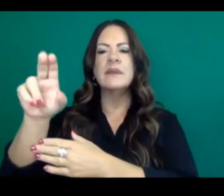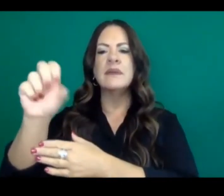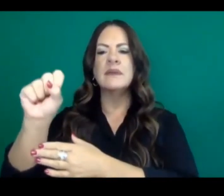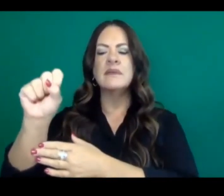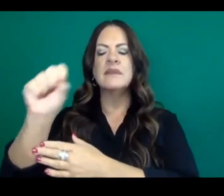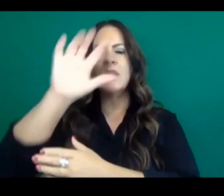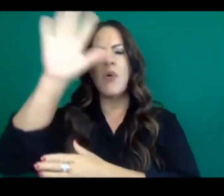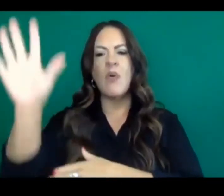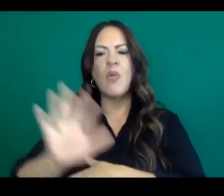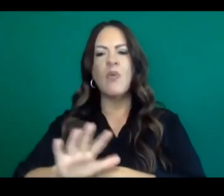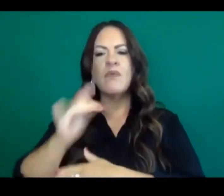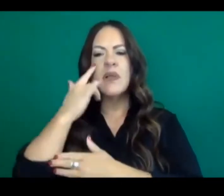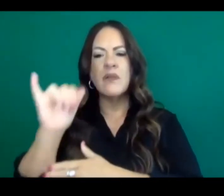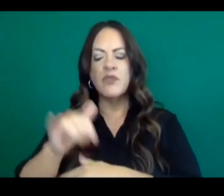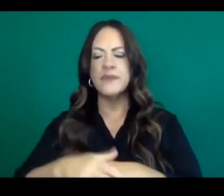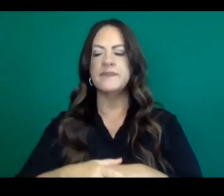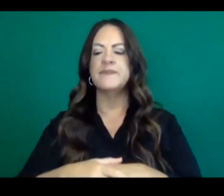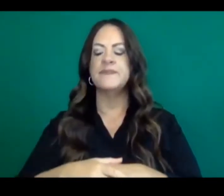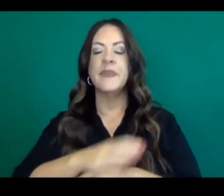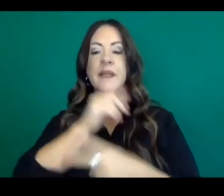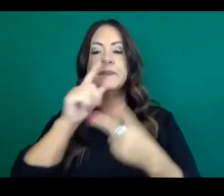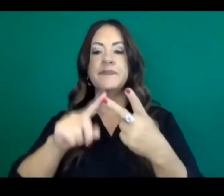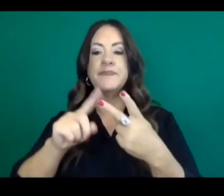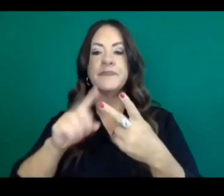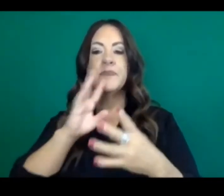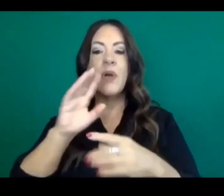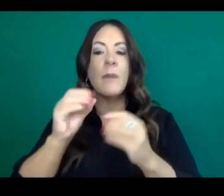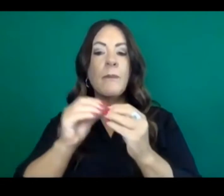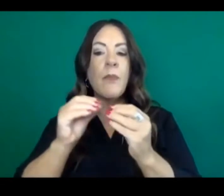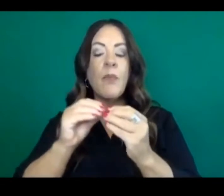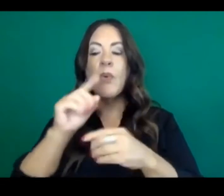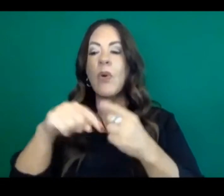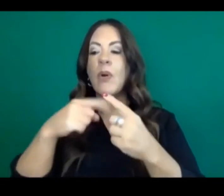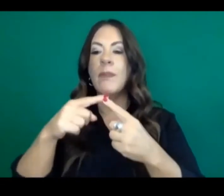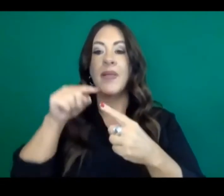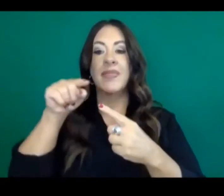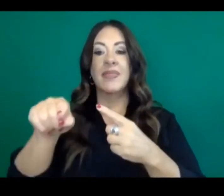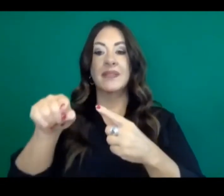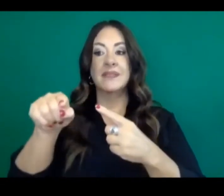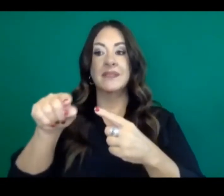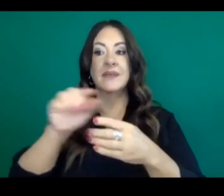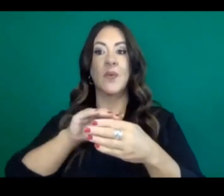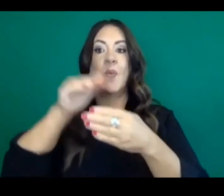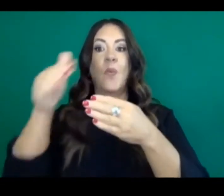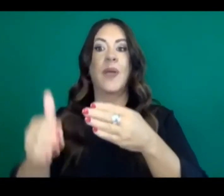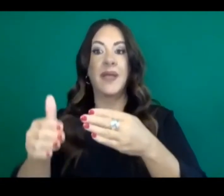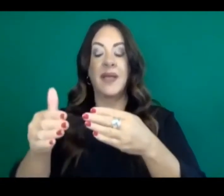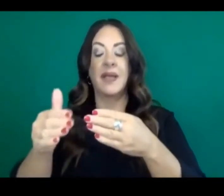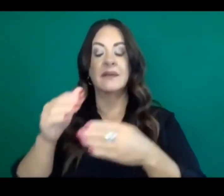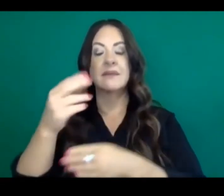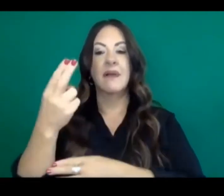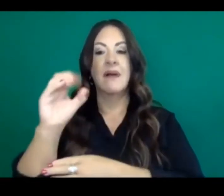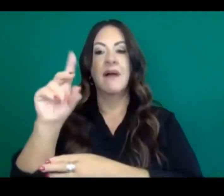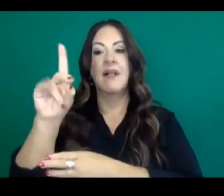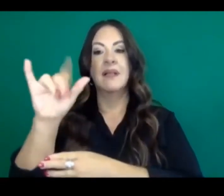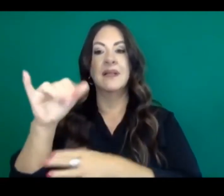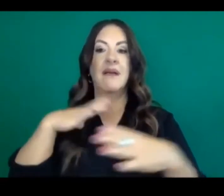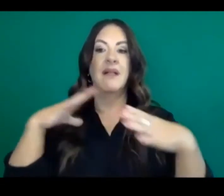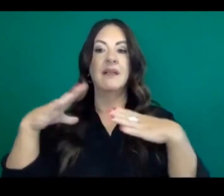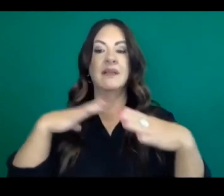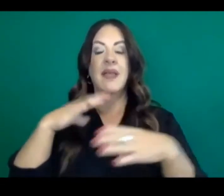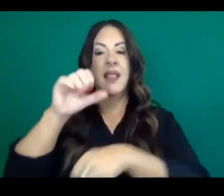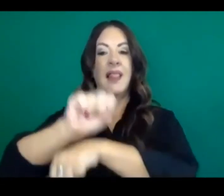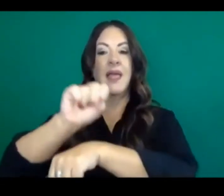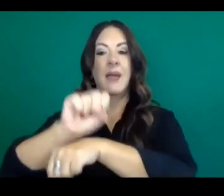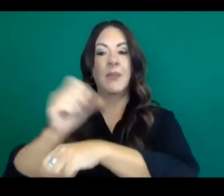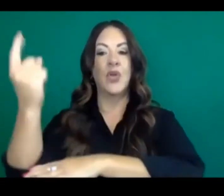talk to you a little bit about this upcoming holiday Labor Day and what we can do to really keep going with the gains that we've